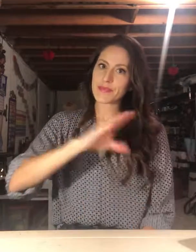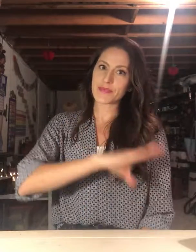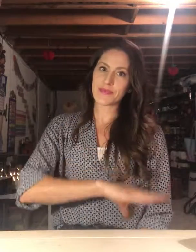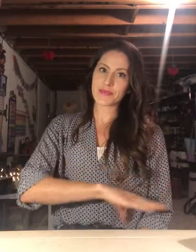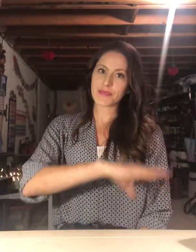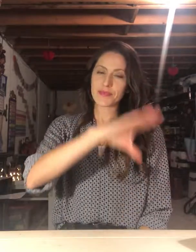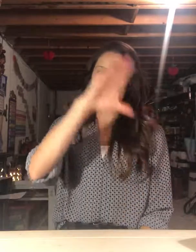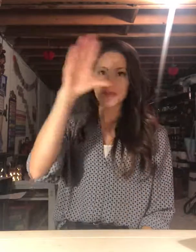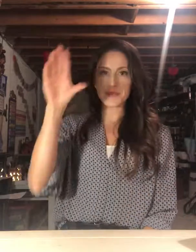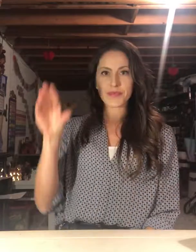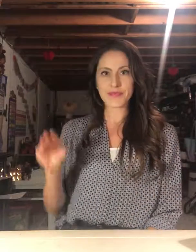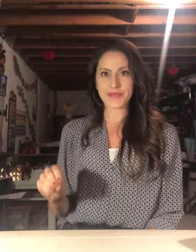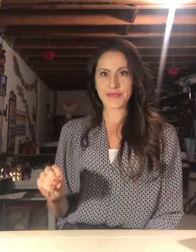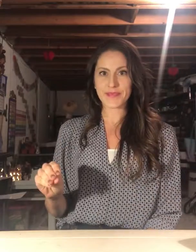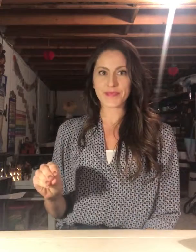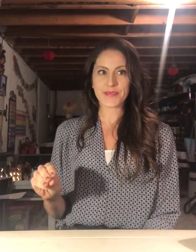Africa.